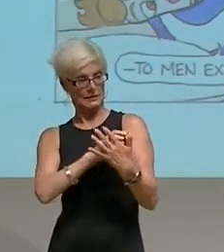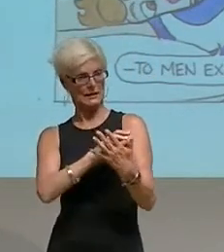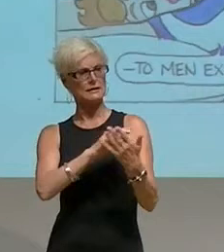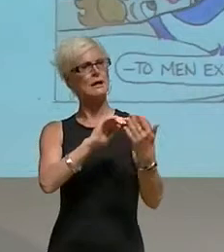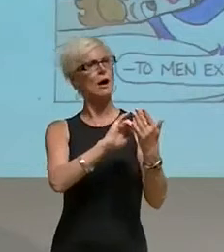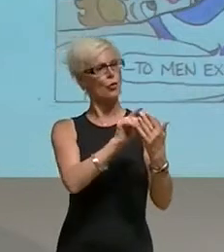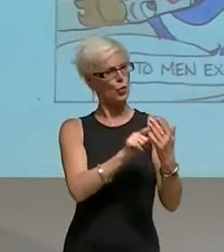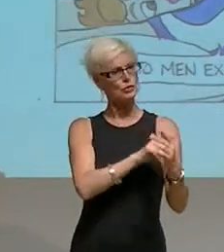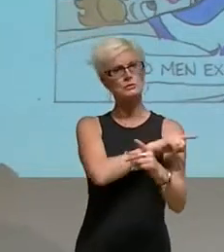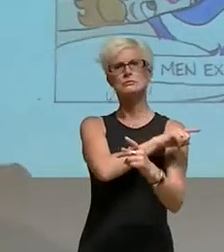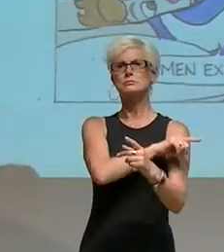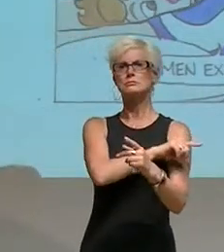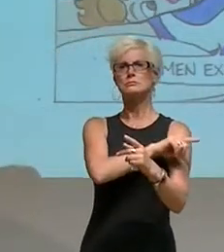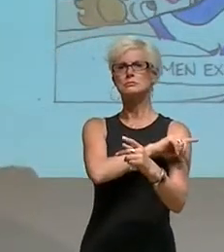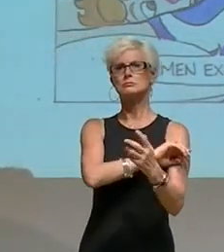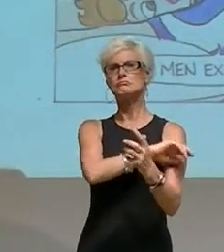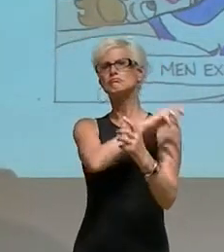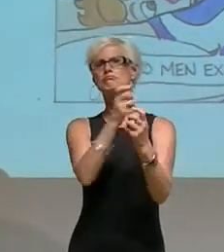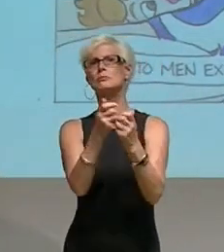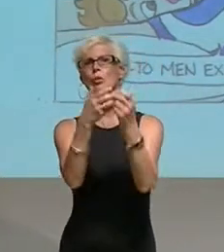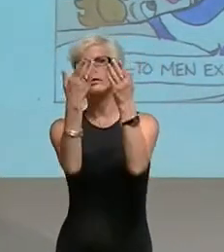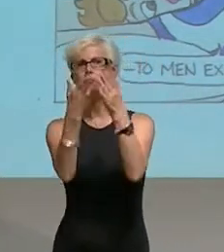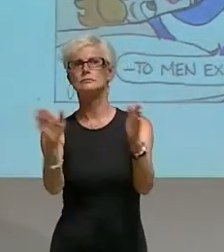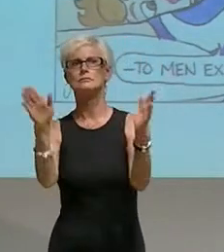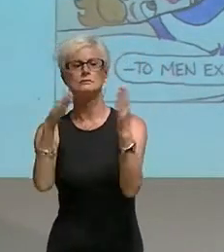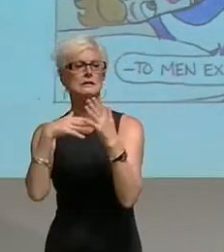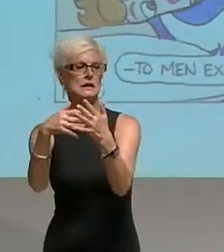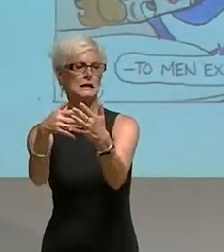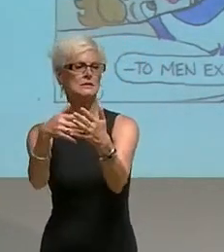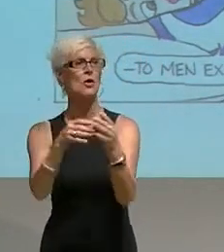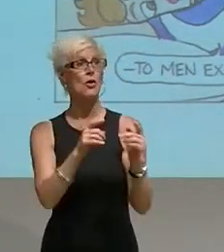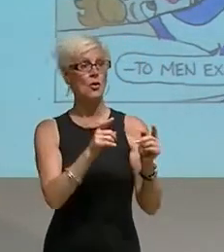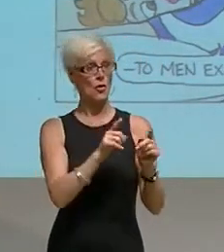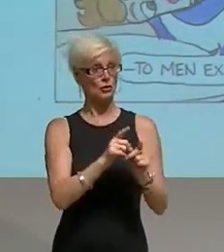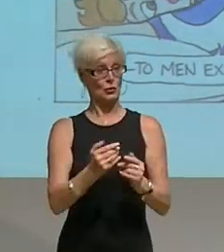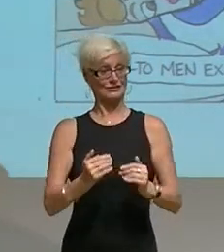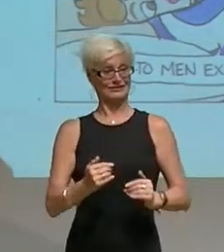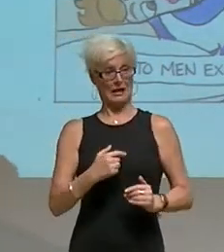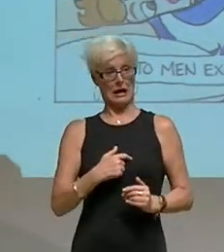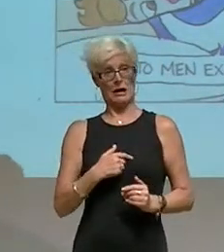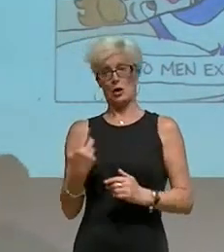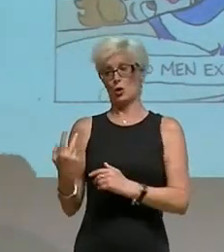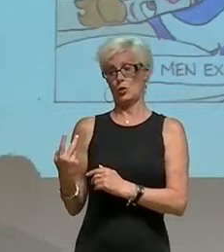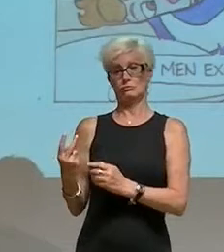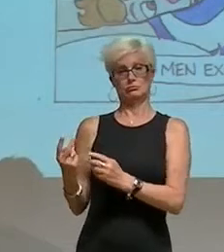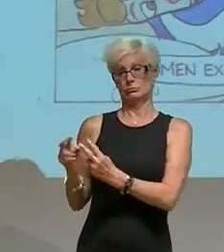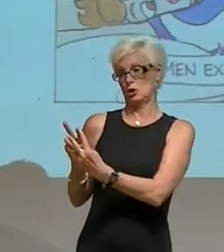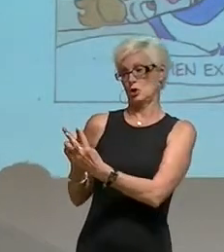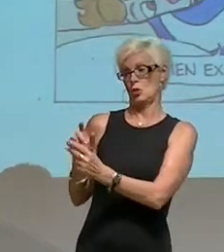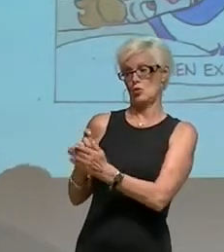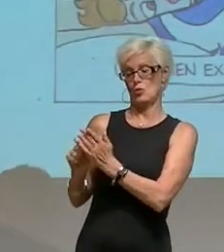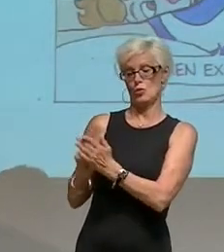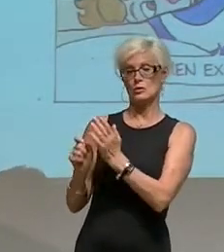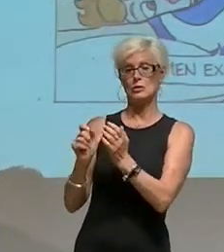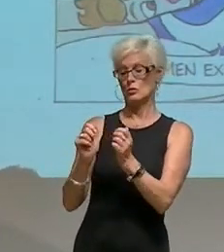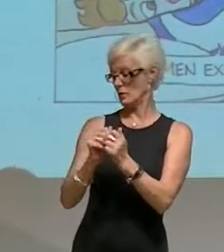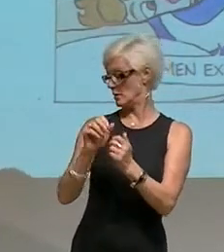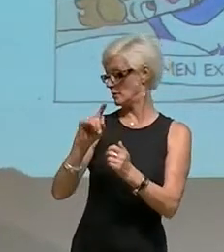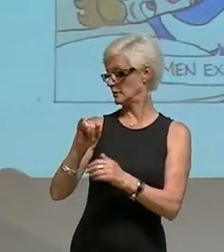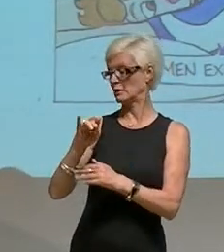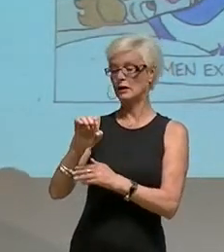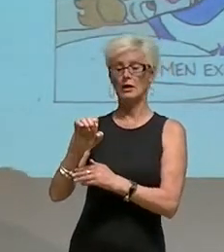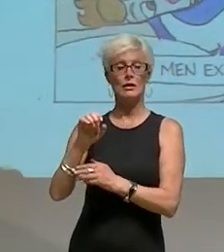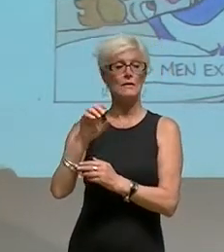more broadly, and in a forthcoming piece I co-wrote with a colleague of mine, Danielle Cooper, try to